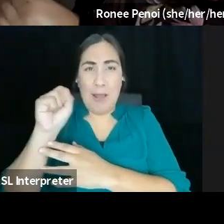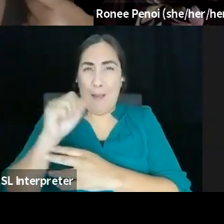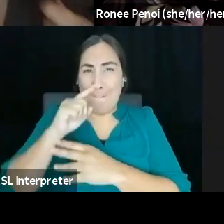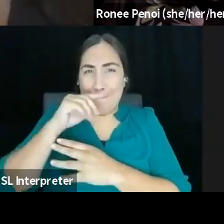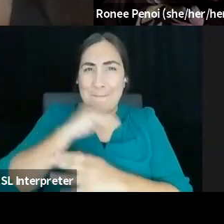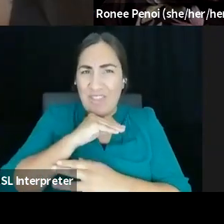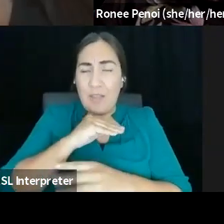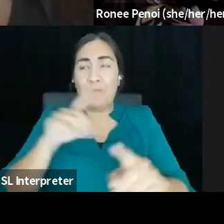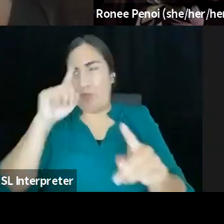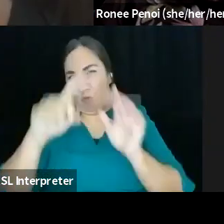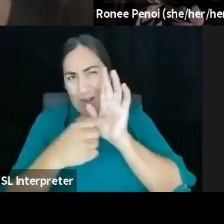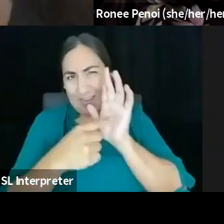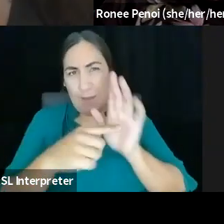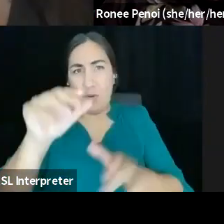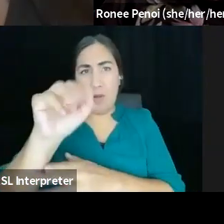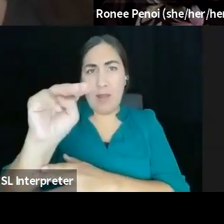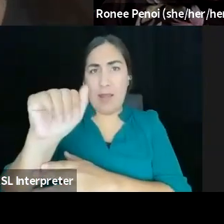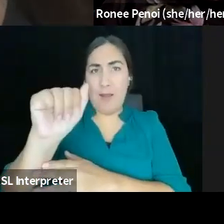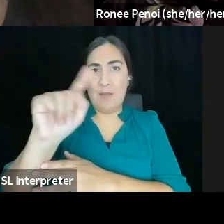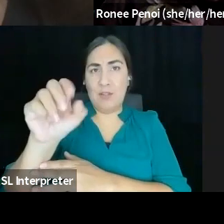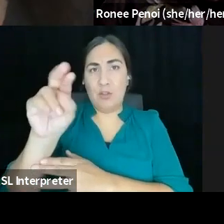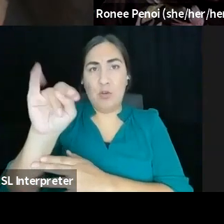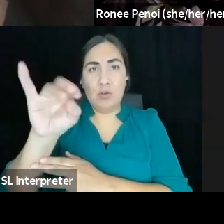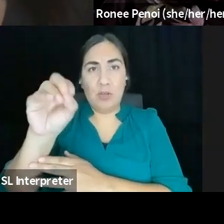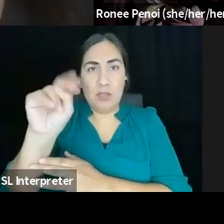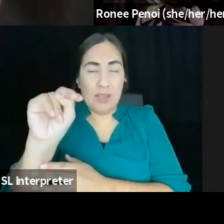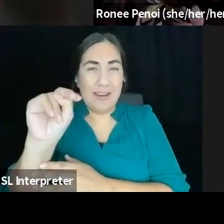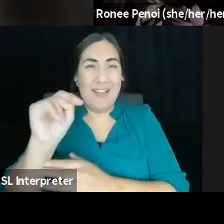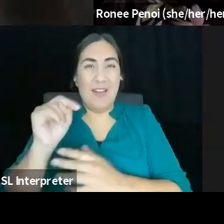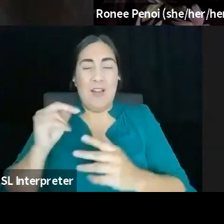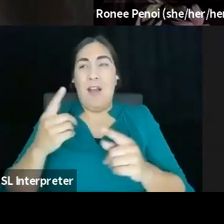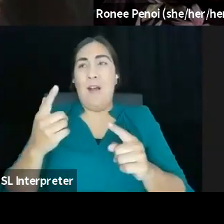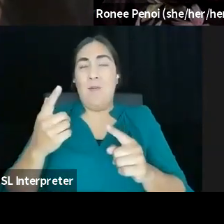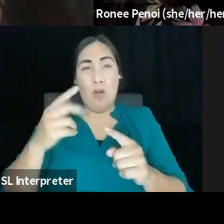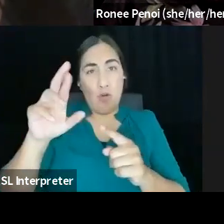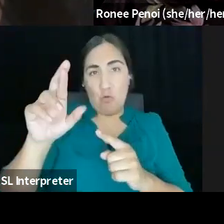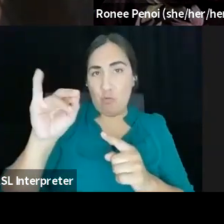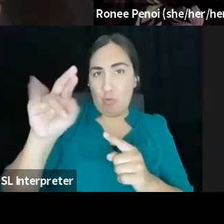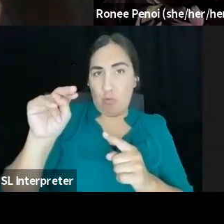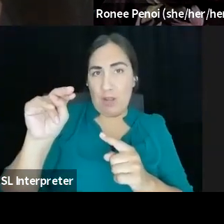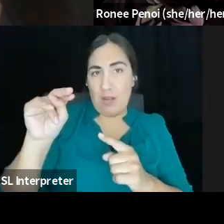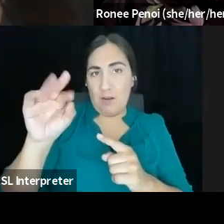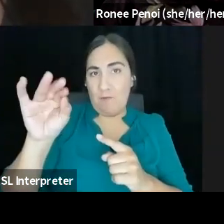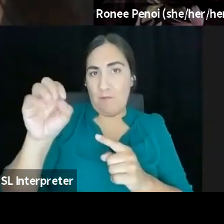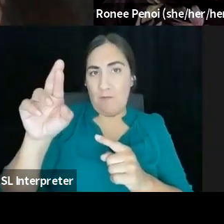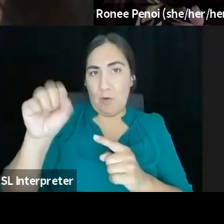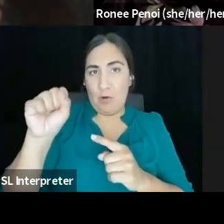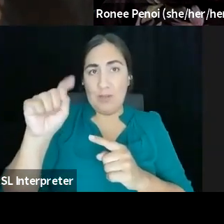example, I don't know about y'all, but I remember in sixth grade. If like, we always had this, like raise money for the rainforest.